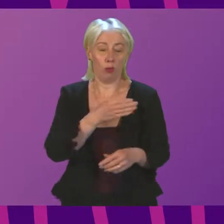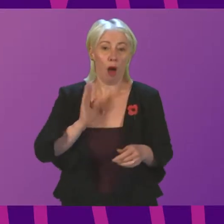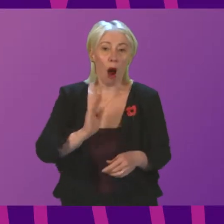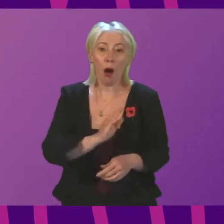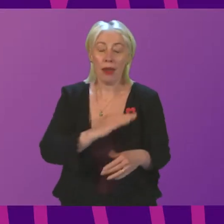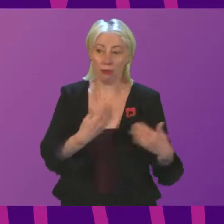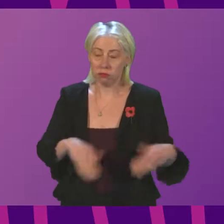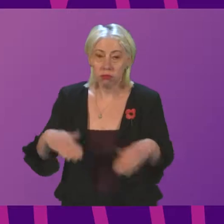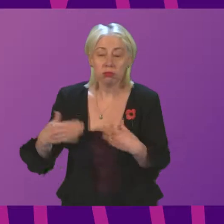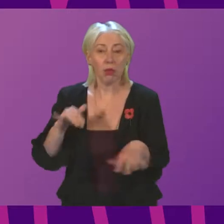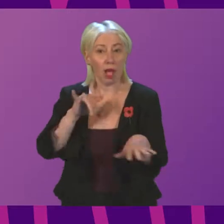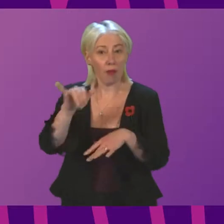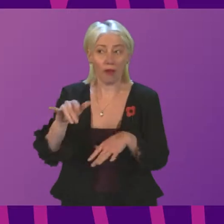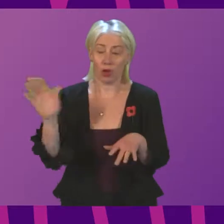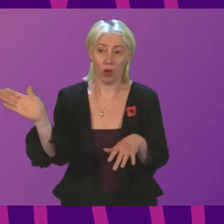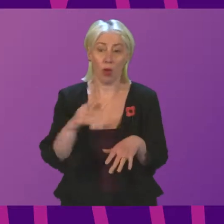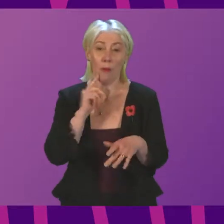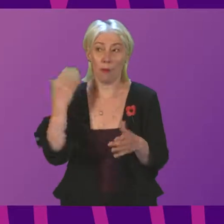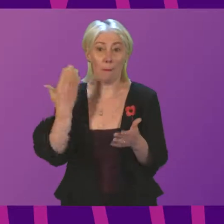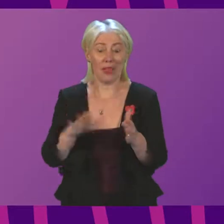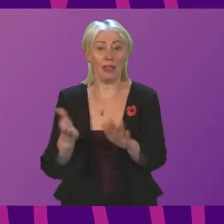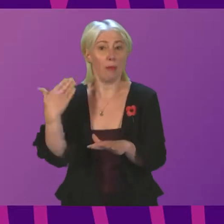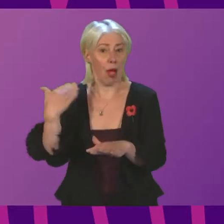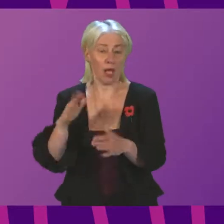country for everything they've done to keep us safe.